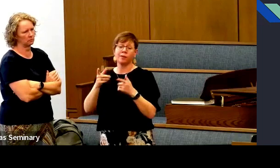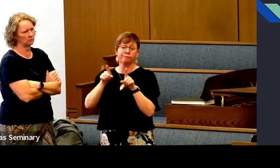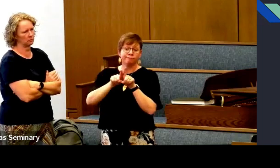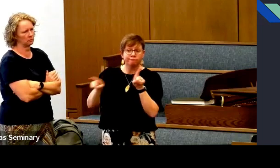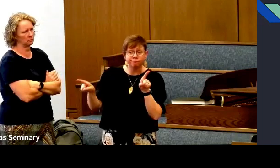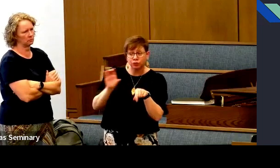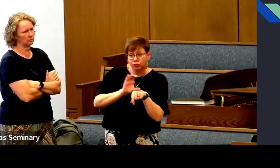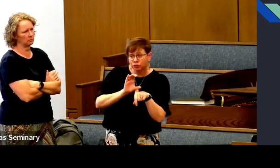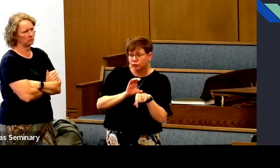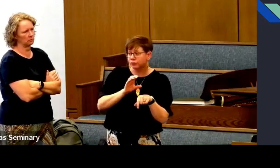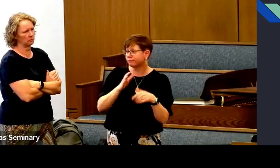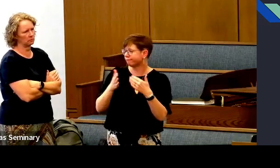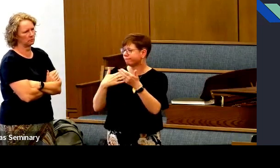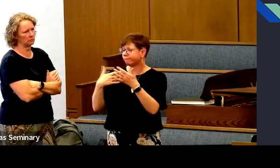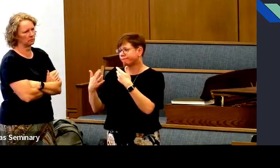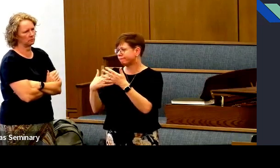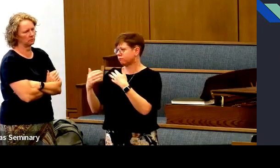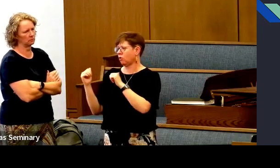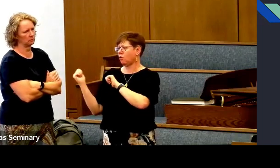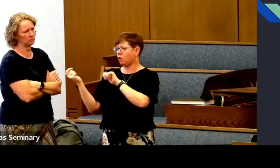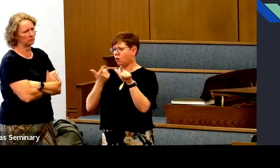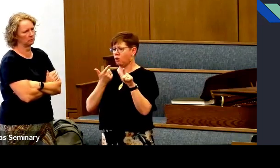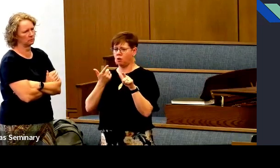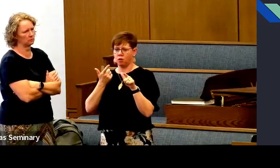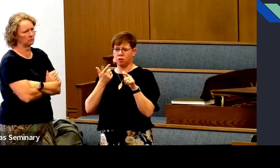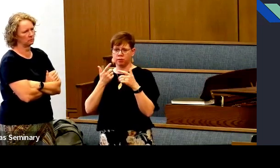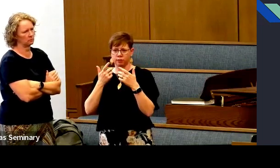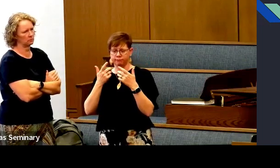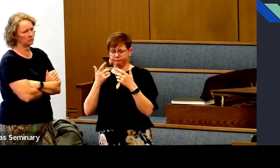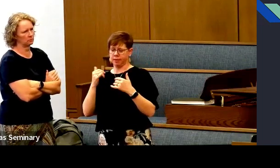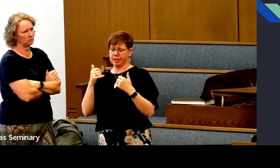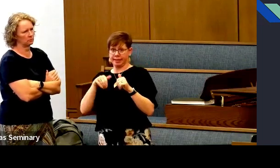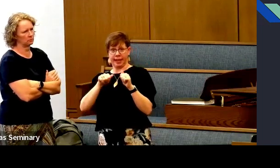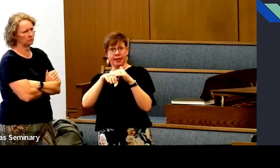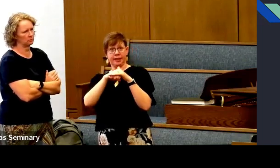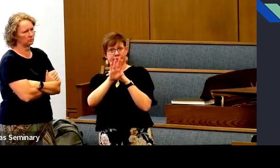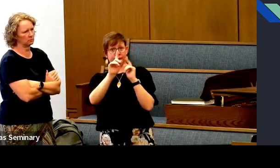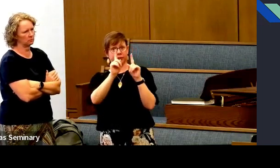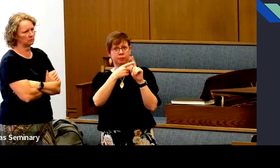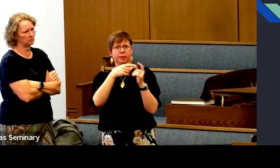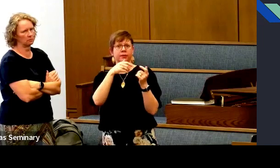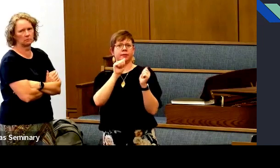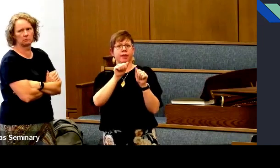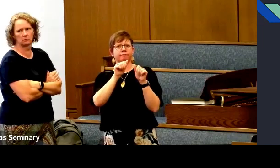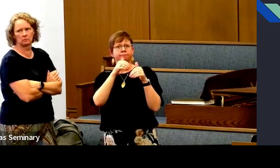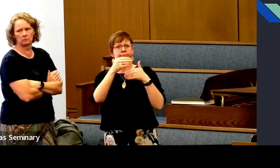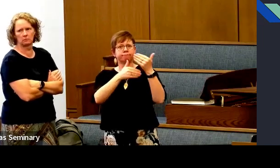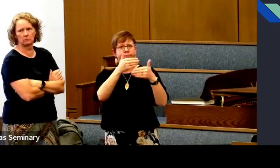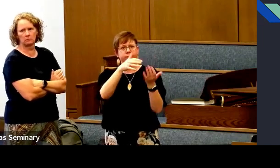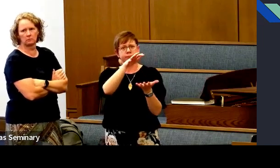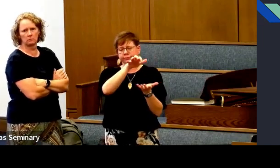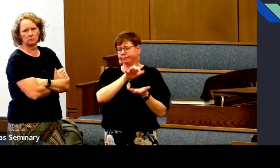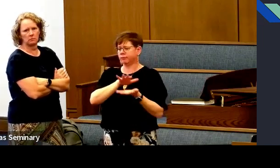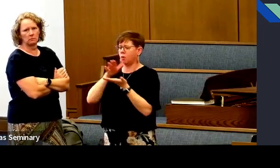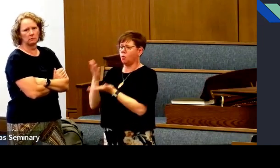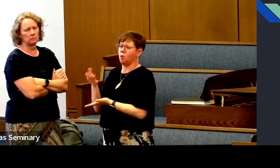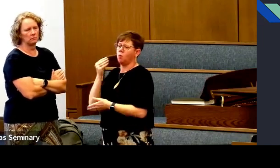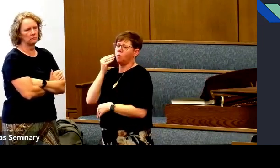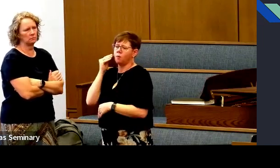widow, whether your spouse is away from the church. It doesn't matter. As you go in the temple,